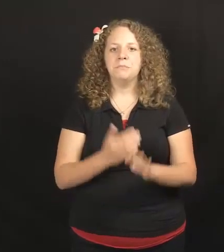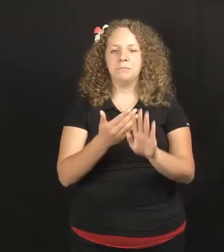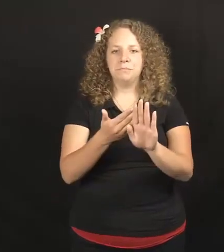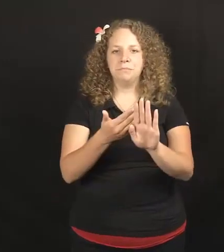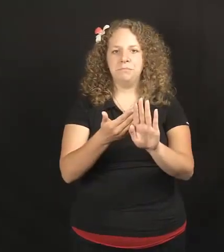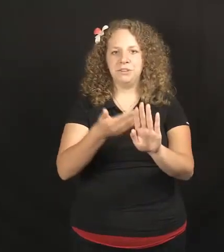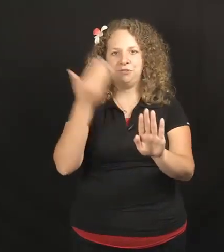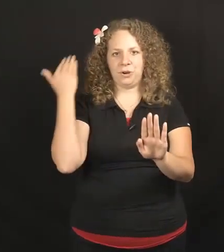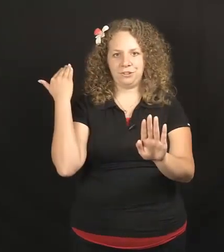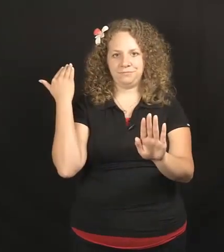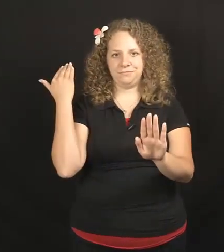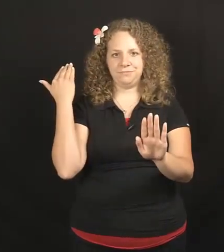Before